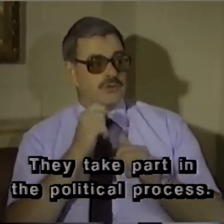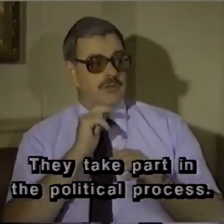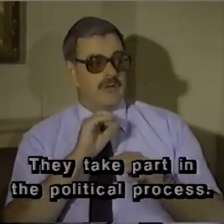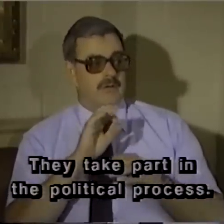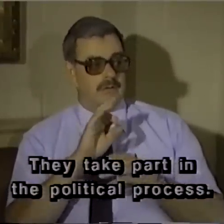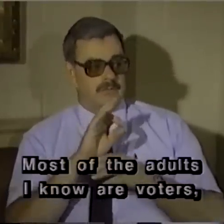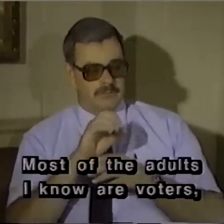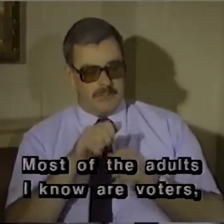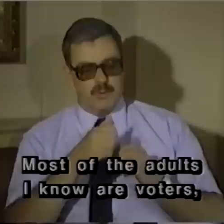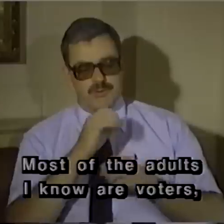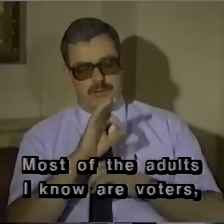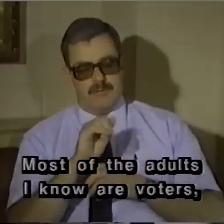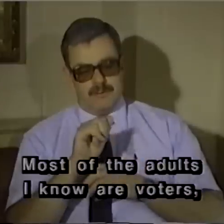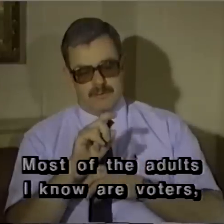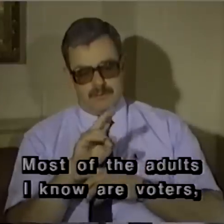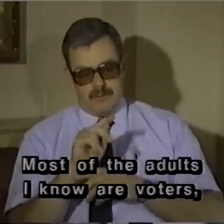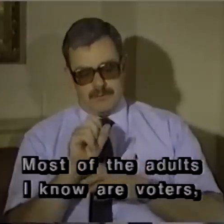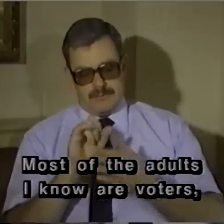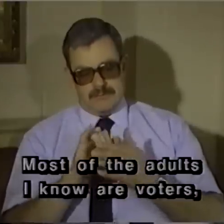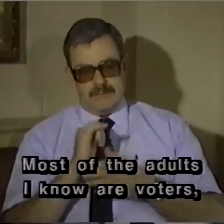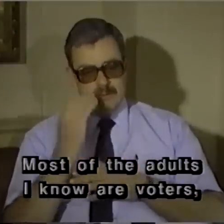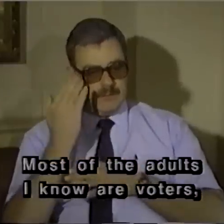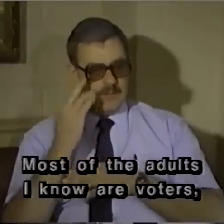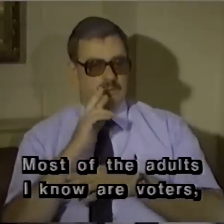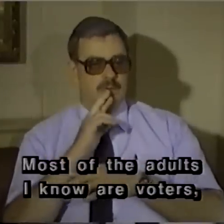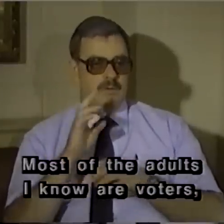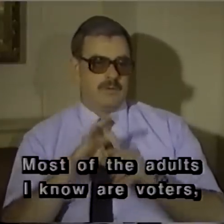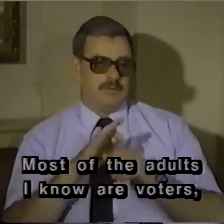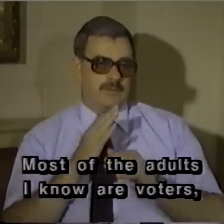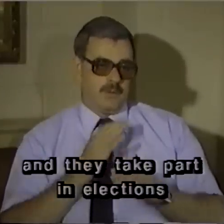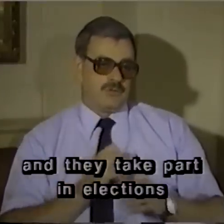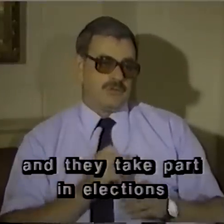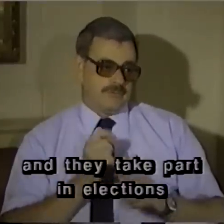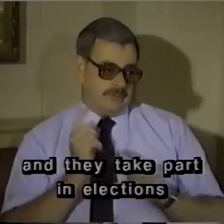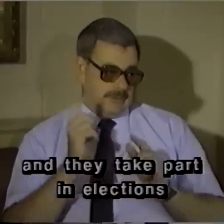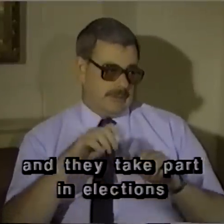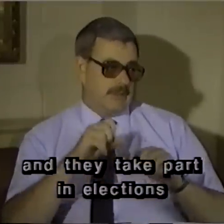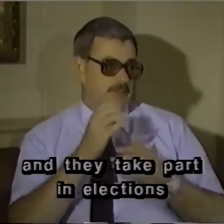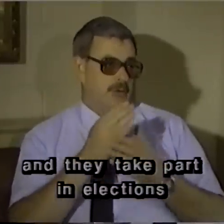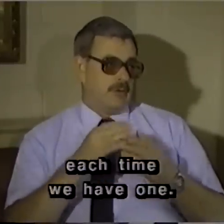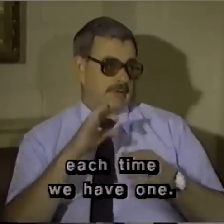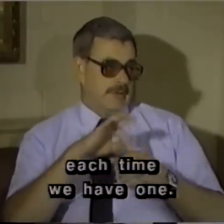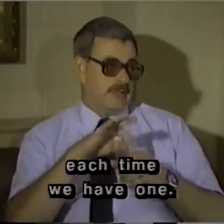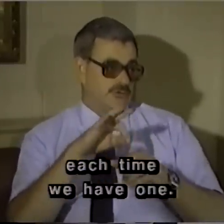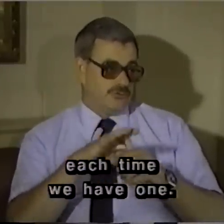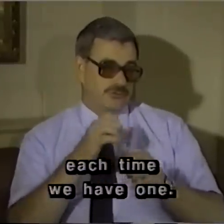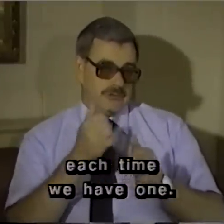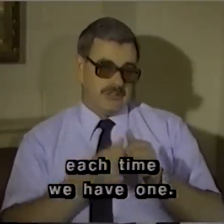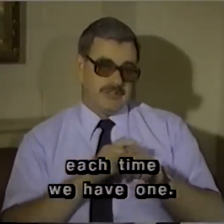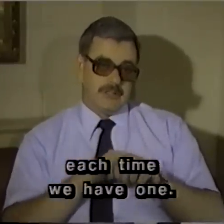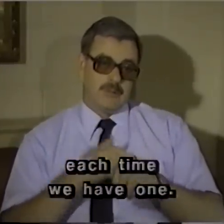Most of the adults I know are voters, and they take part in elections each time we have one.